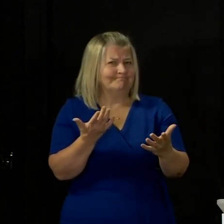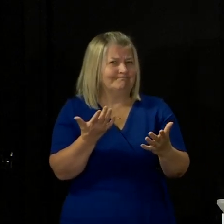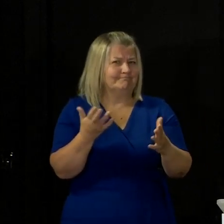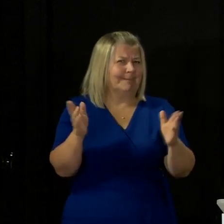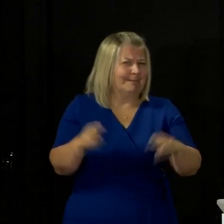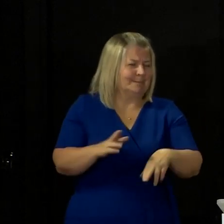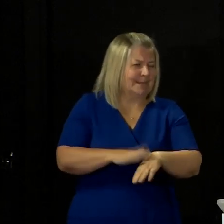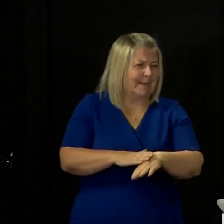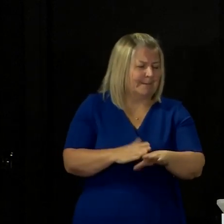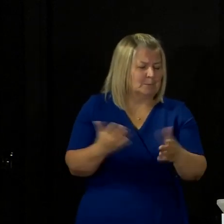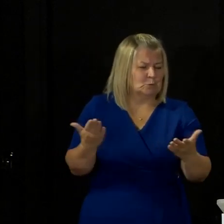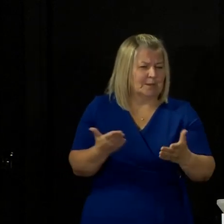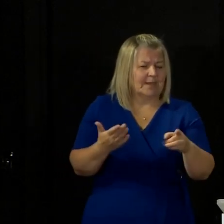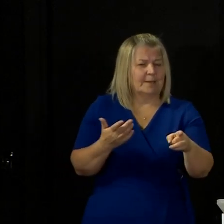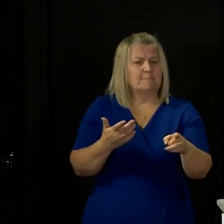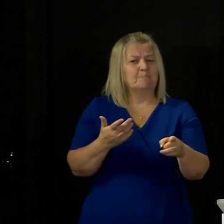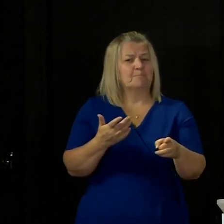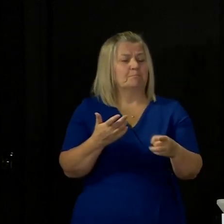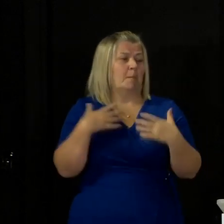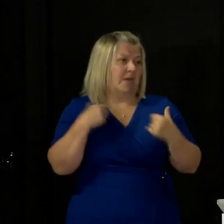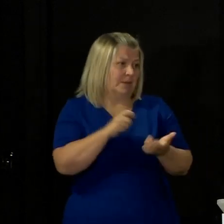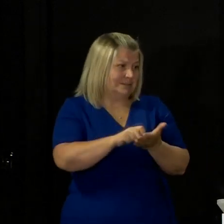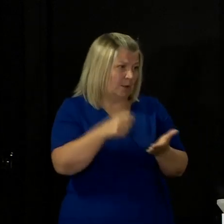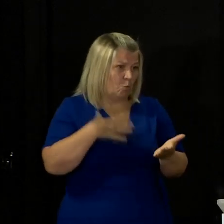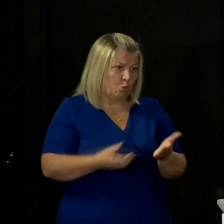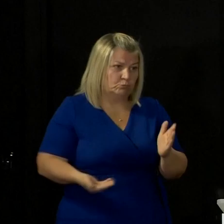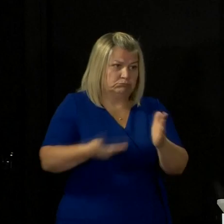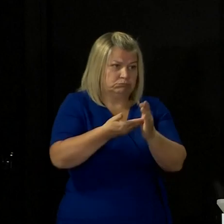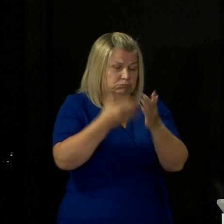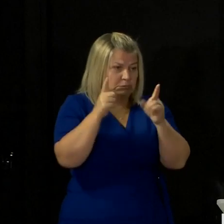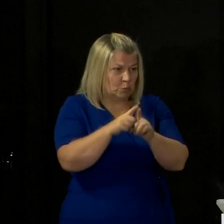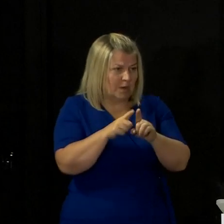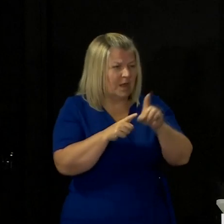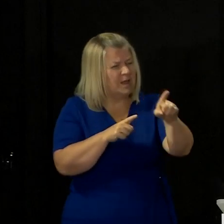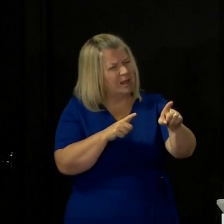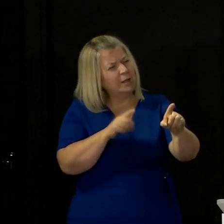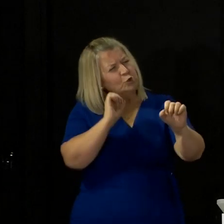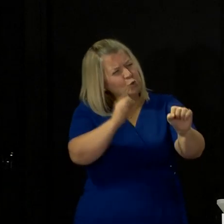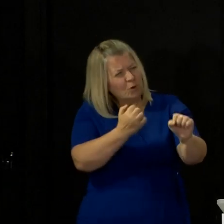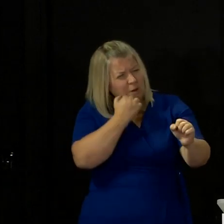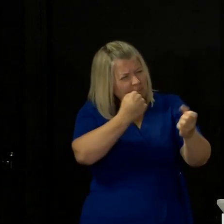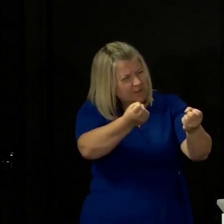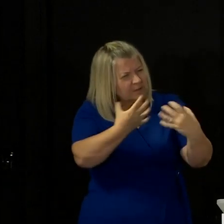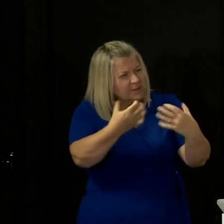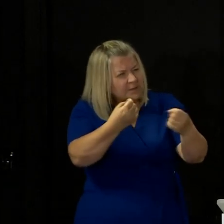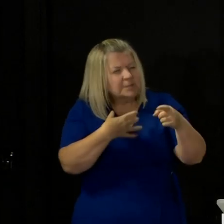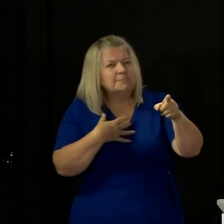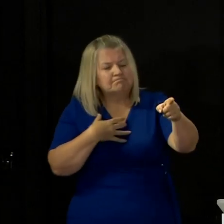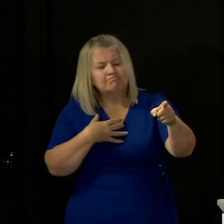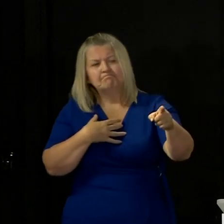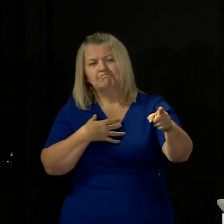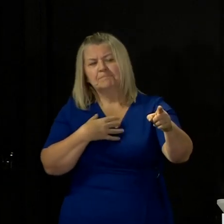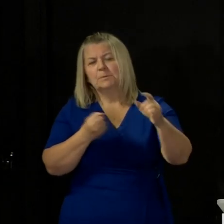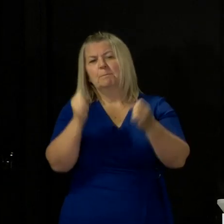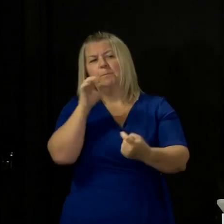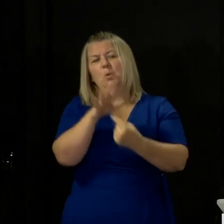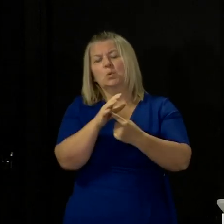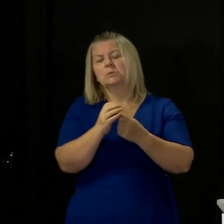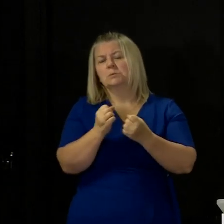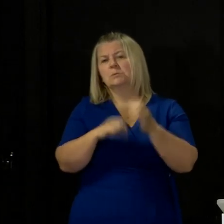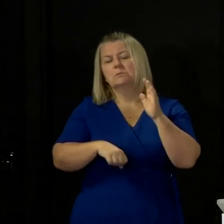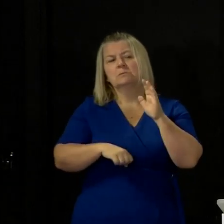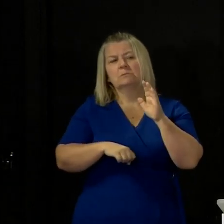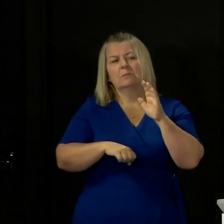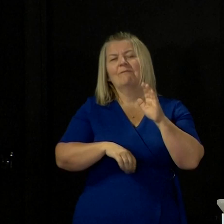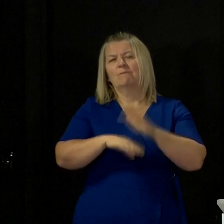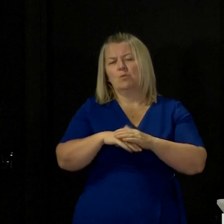as well I'll be interested to look a bit more closely at the figures you've cited because it's important that we understand them fully but we know